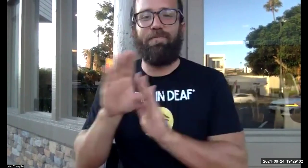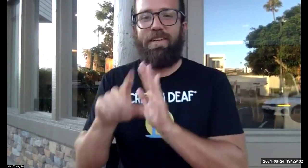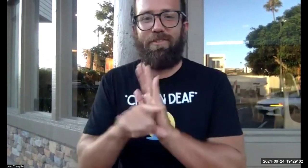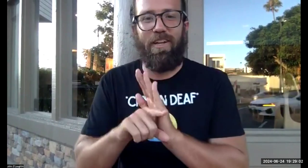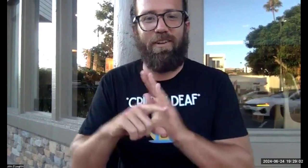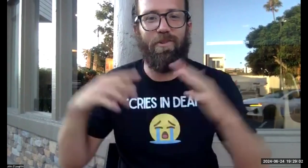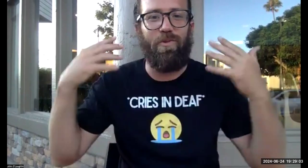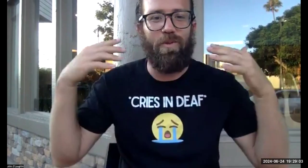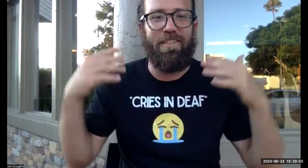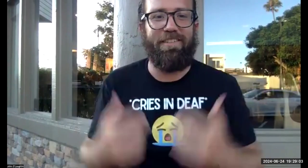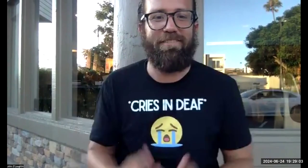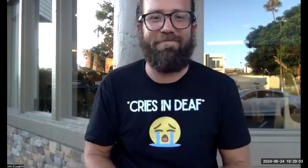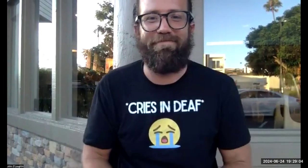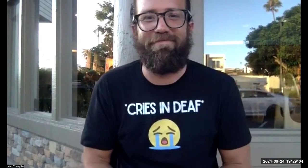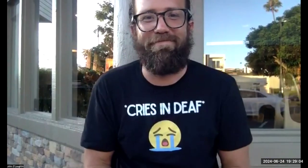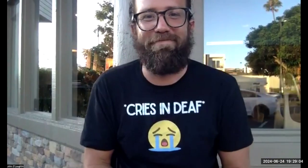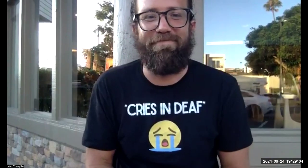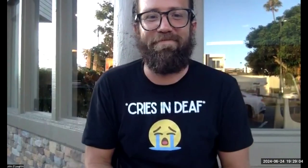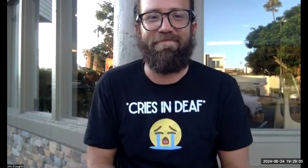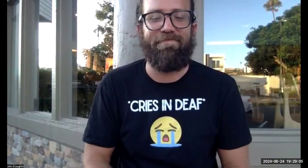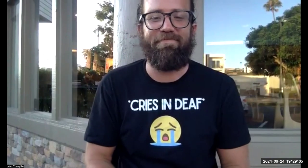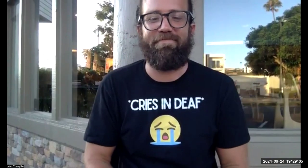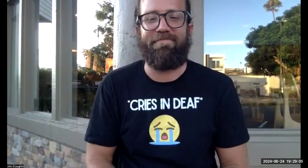Sorry for our background. It's maybe a little bit noisy.